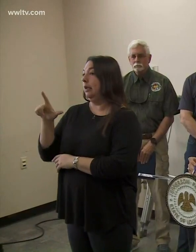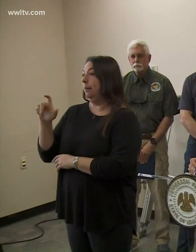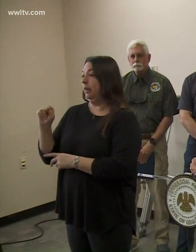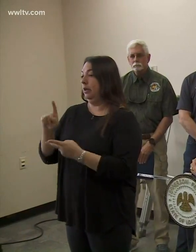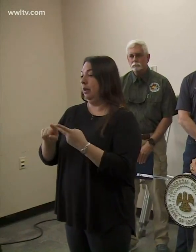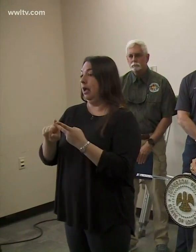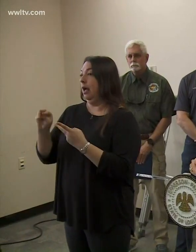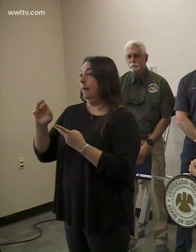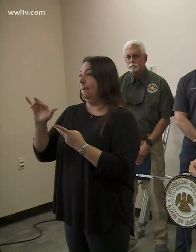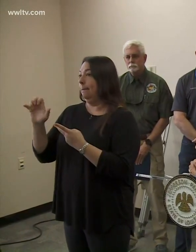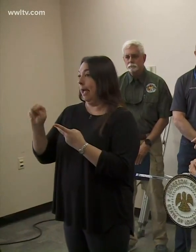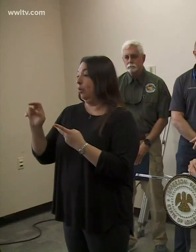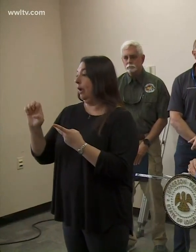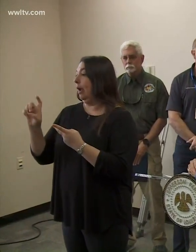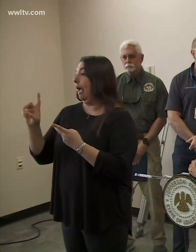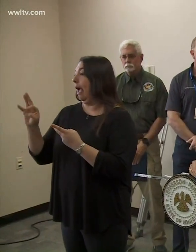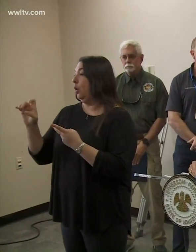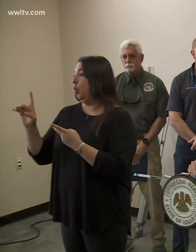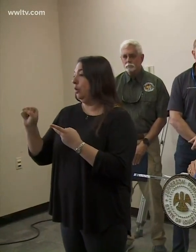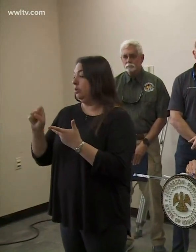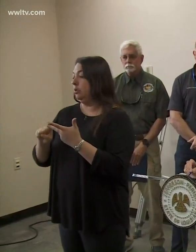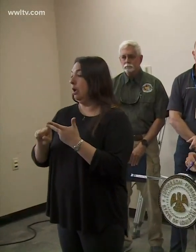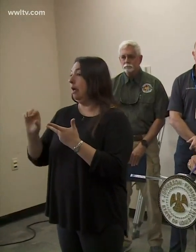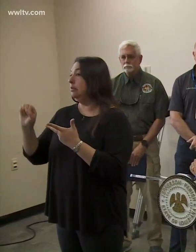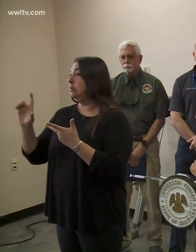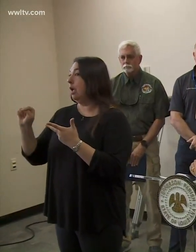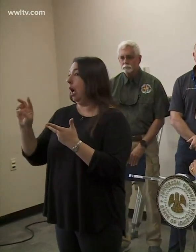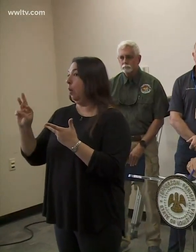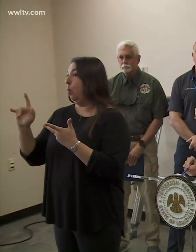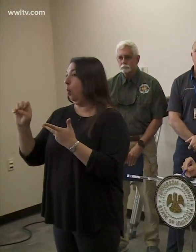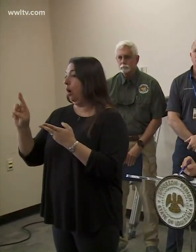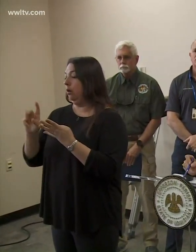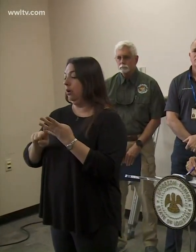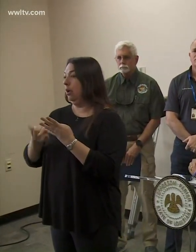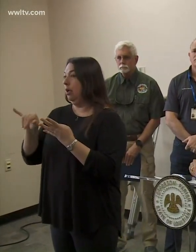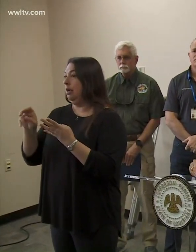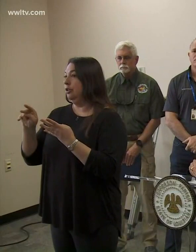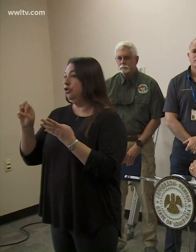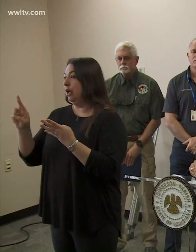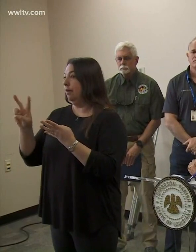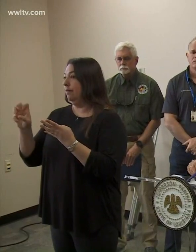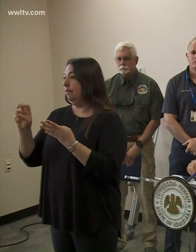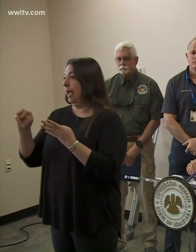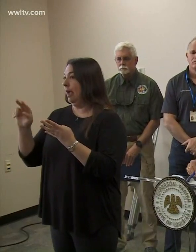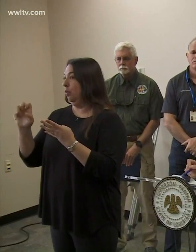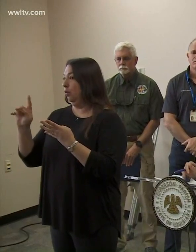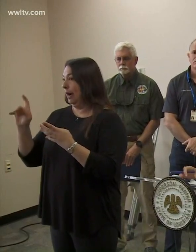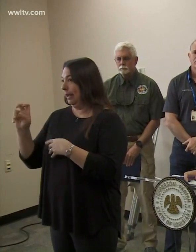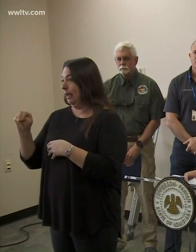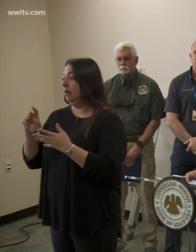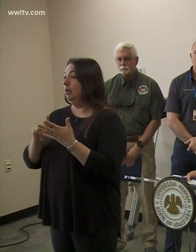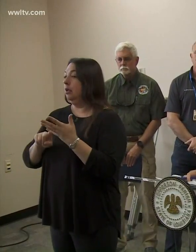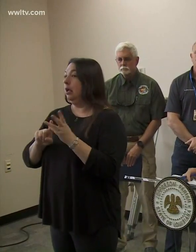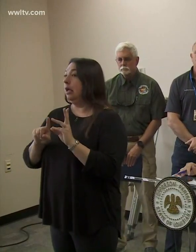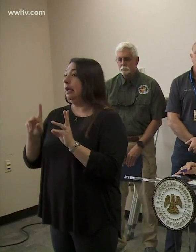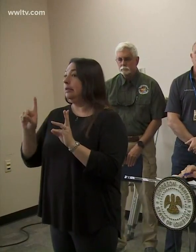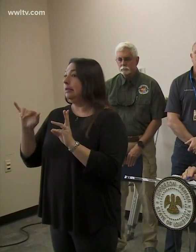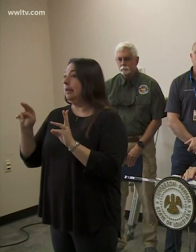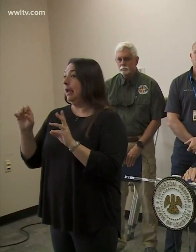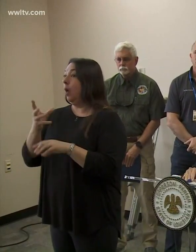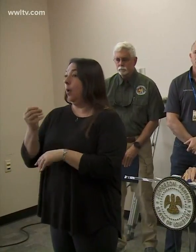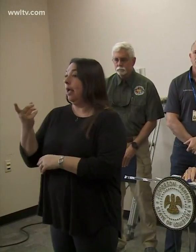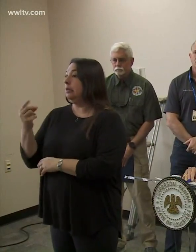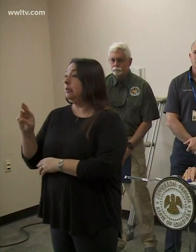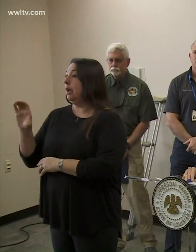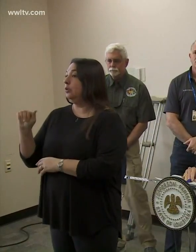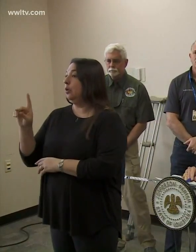Marion Edwards, Councilman Scott Walker, Councilwoman Jennifer Van Rankin, and Councilman Dino Bonanno, as well as Dr.